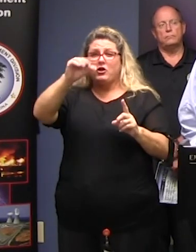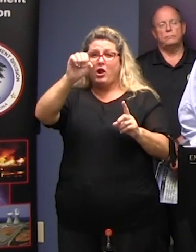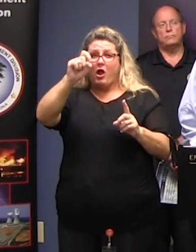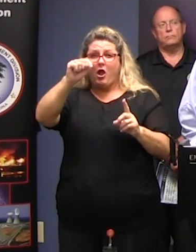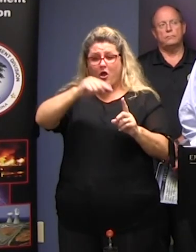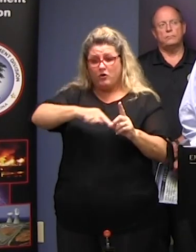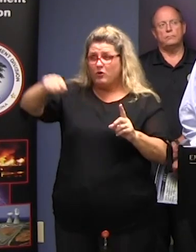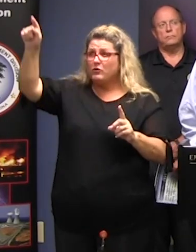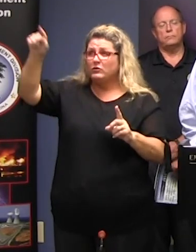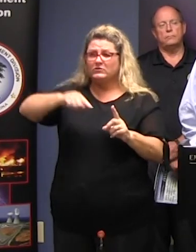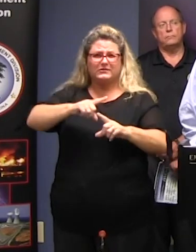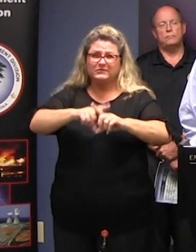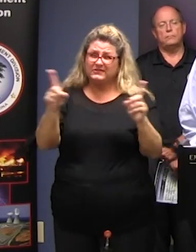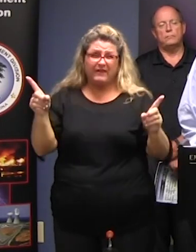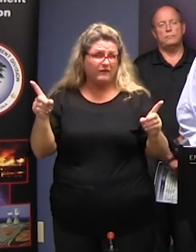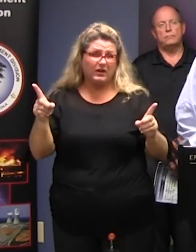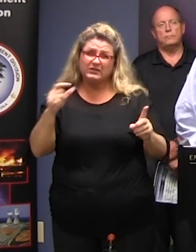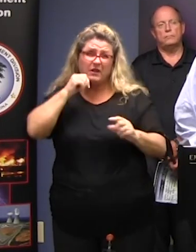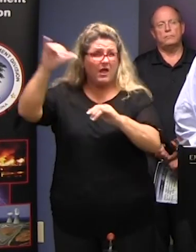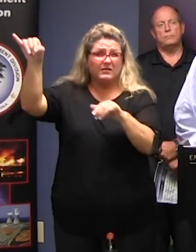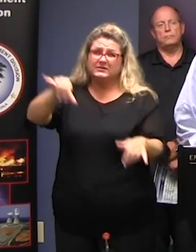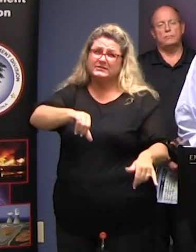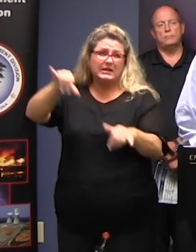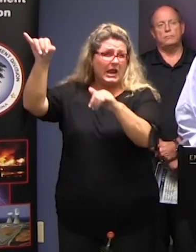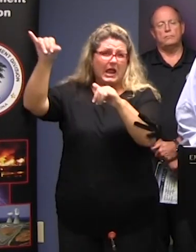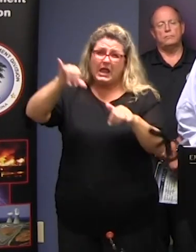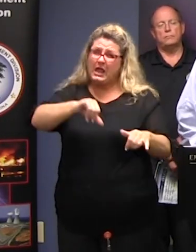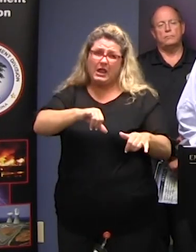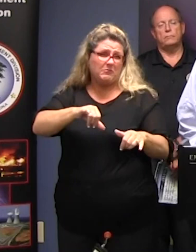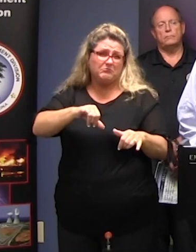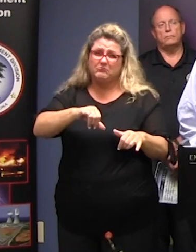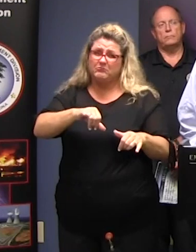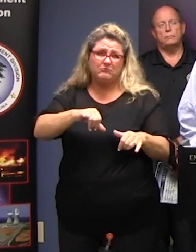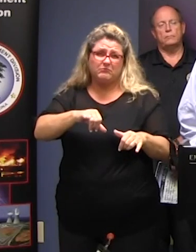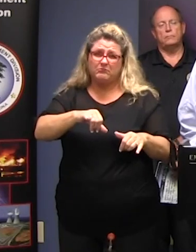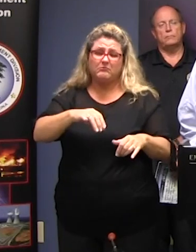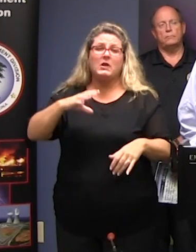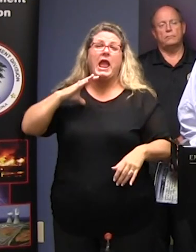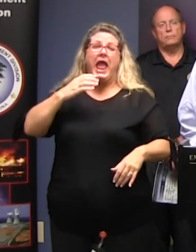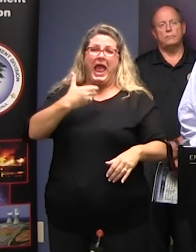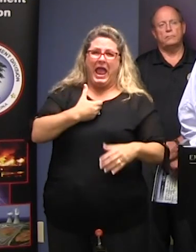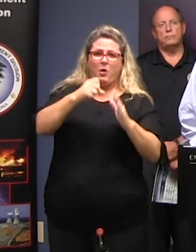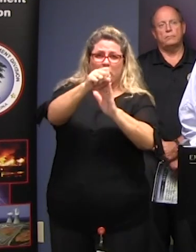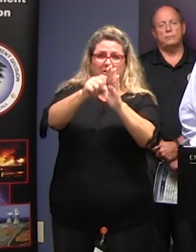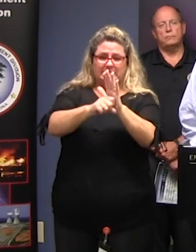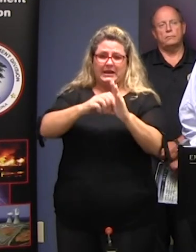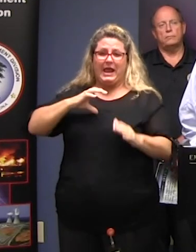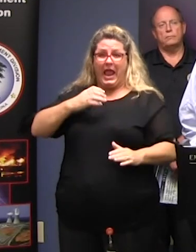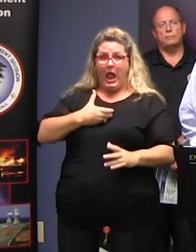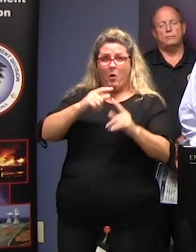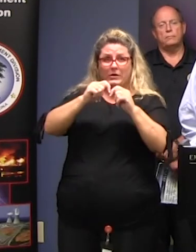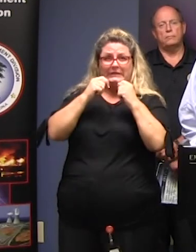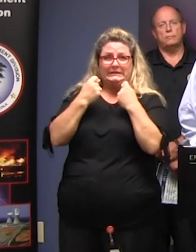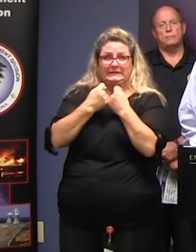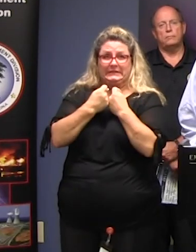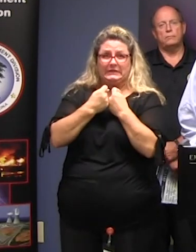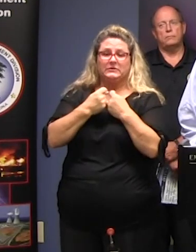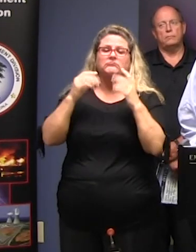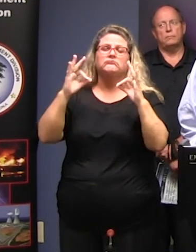but I assure you that the The team in this state is doing it exactly right